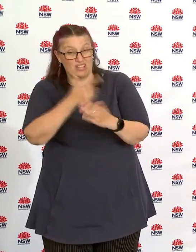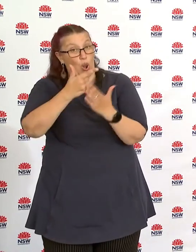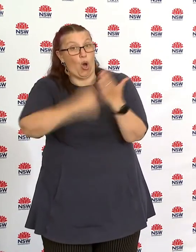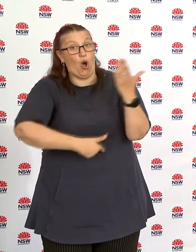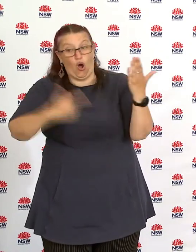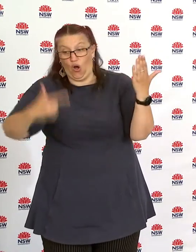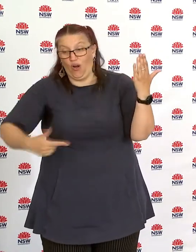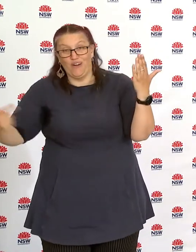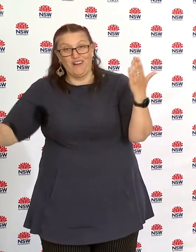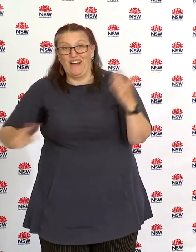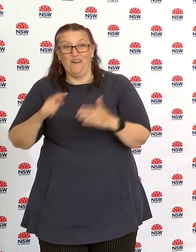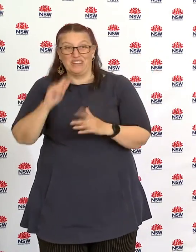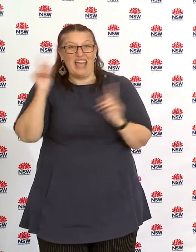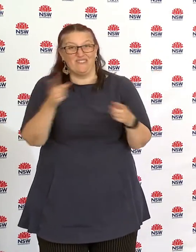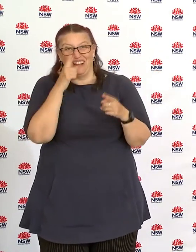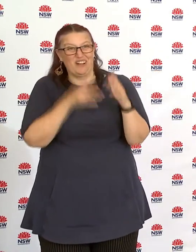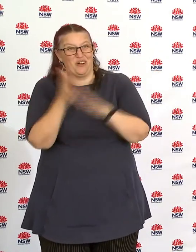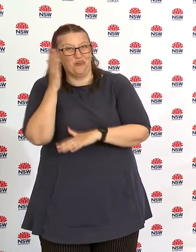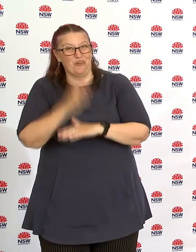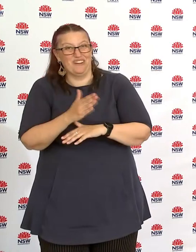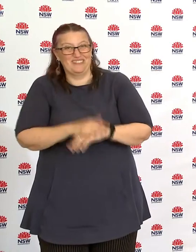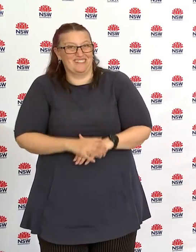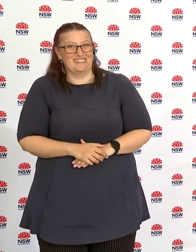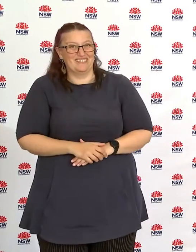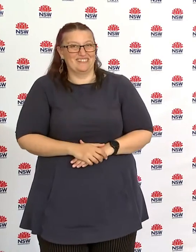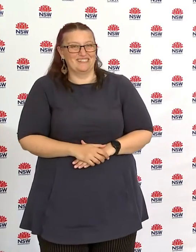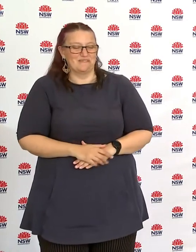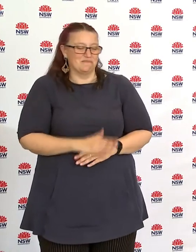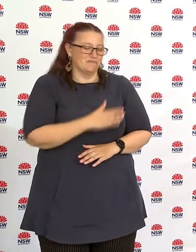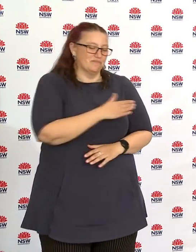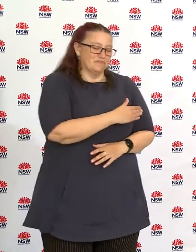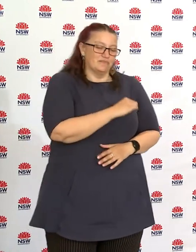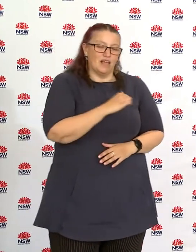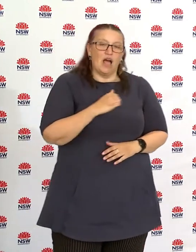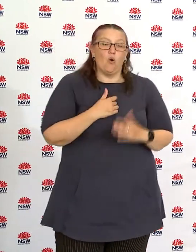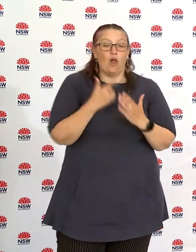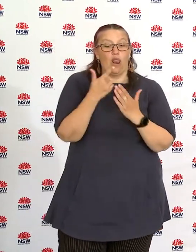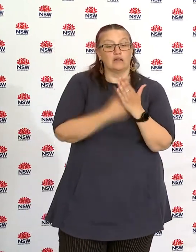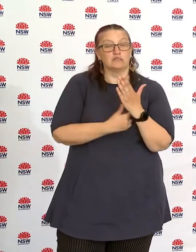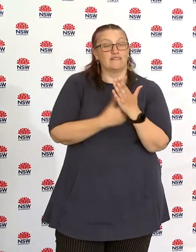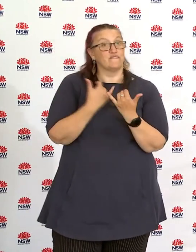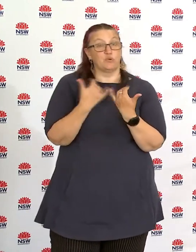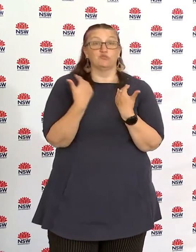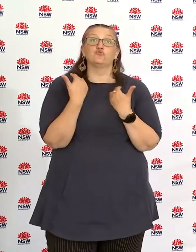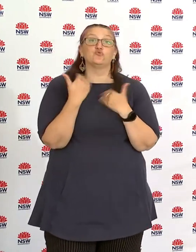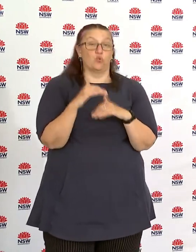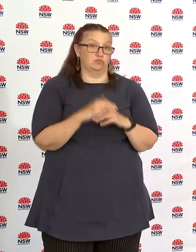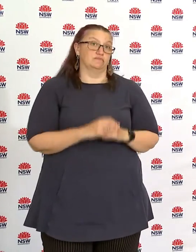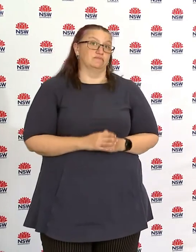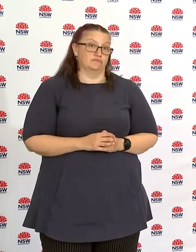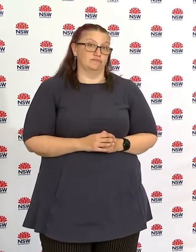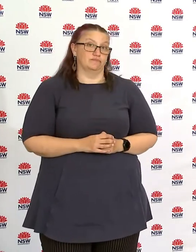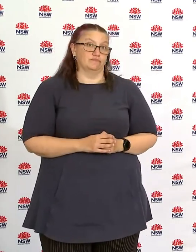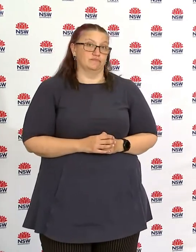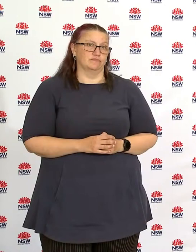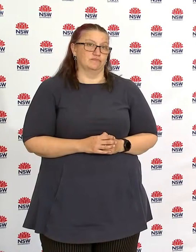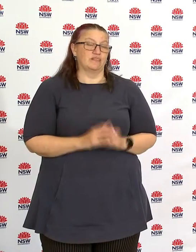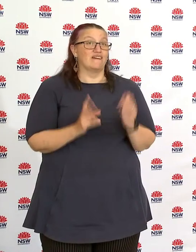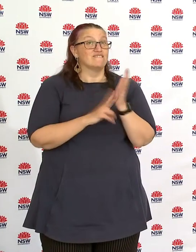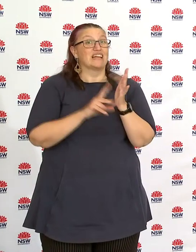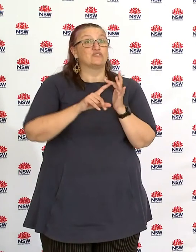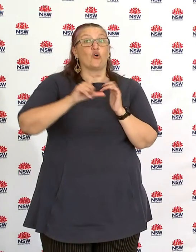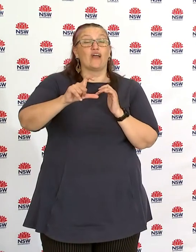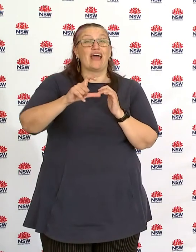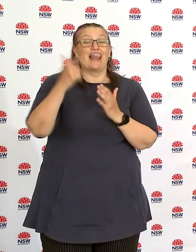uh our authorized work just to put things into comparison our authorized workers list is very short victoria's list was about 17